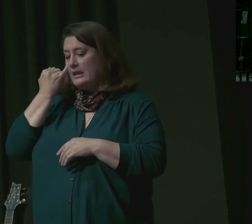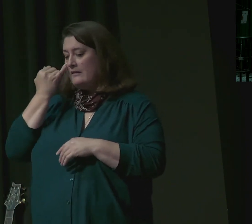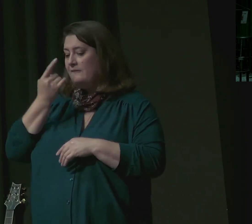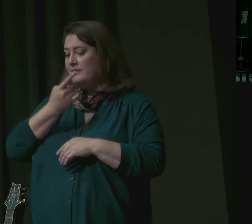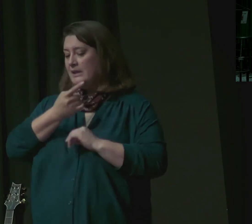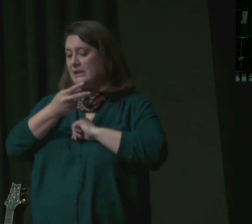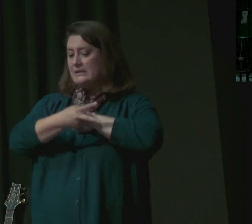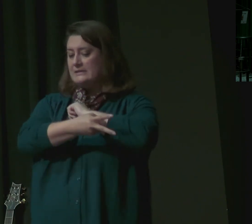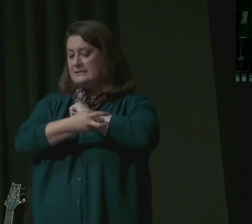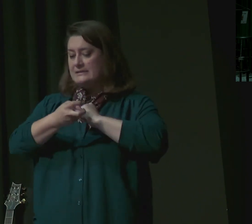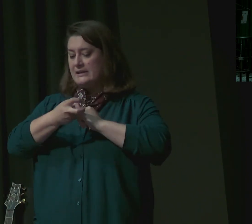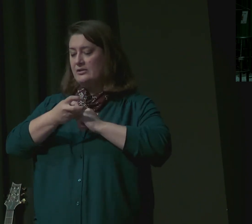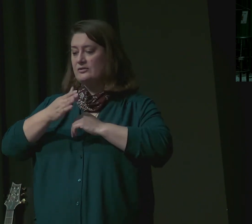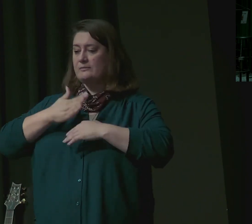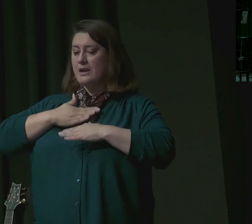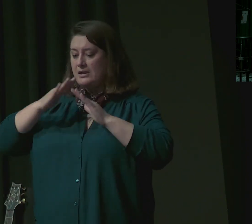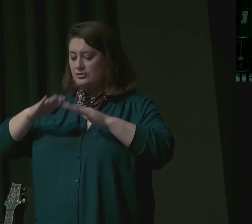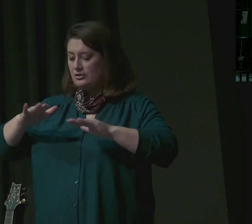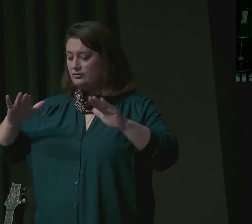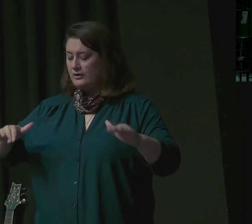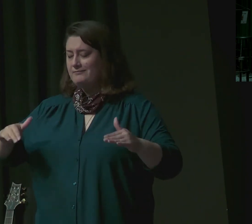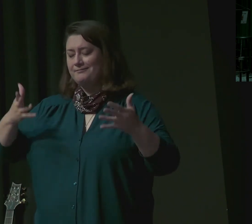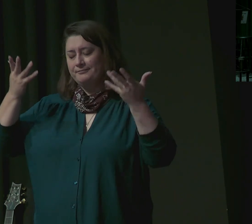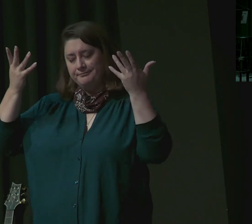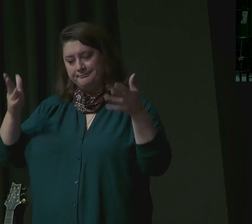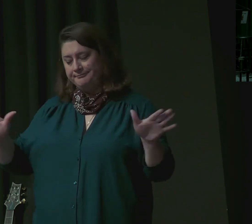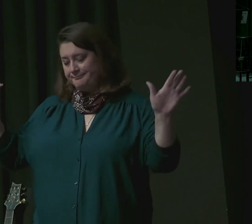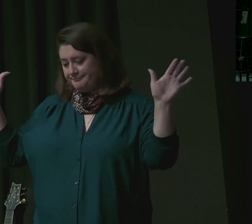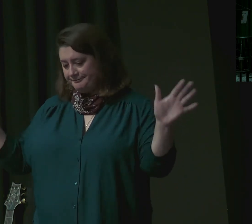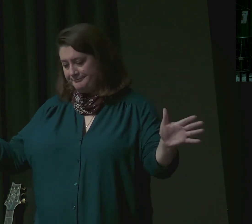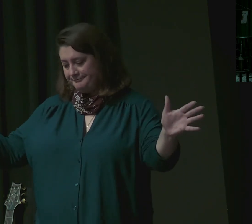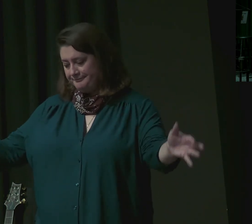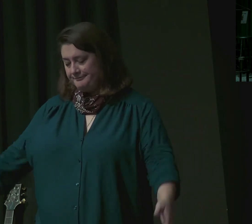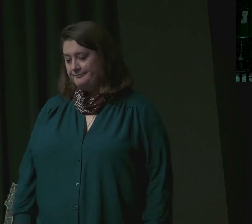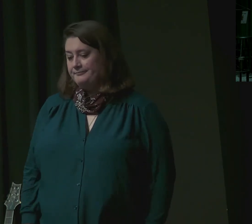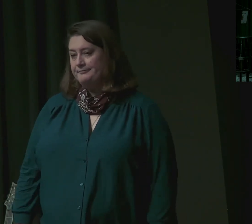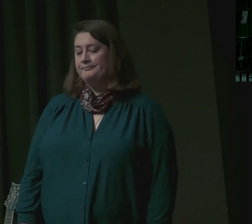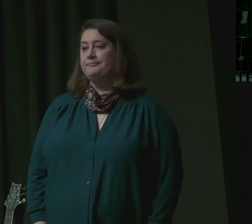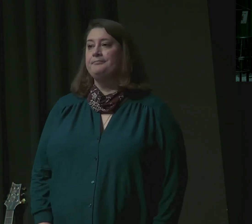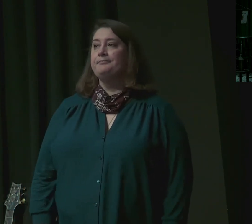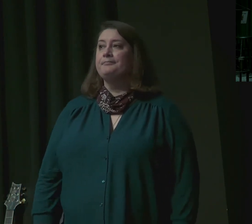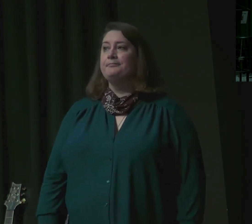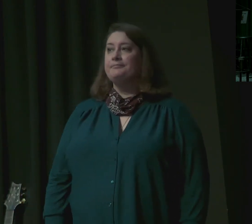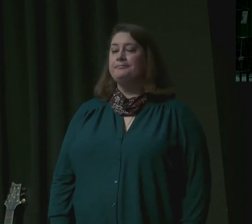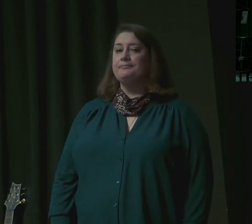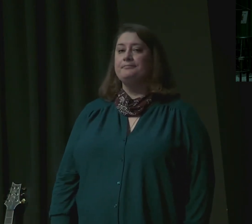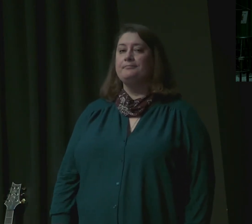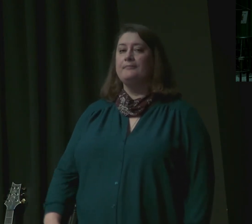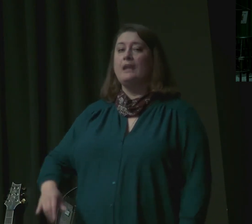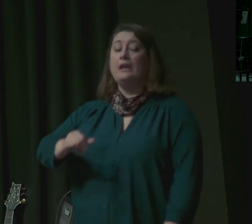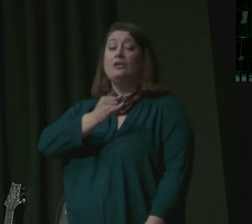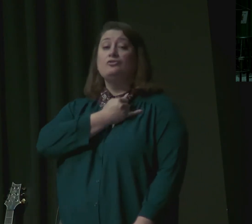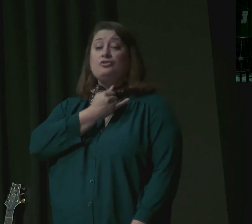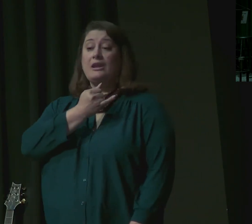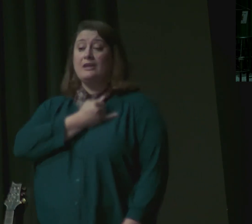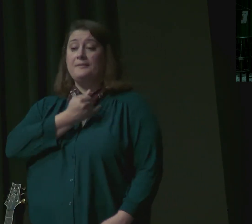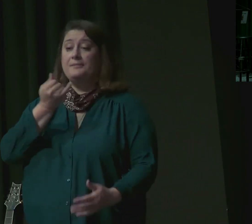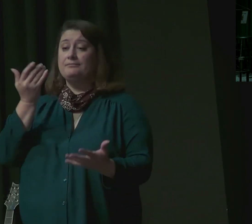Well, Jacob resigns himself to the inevitable. So he loads up his sons with expensive